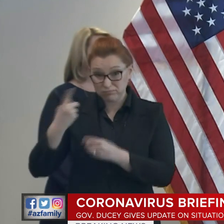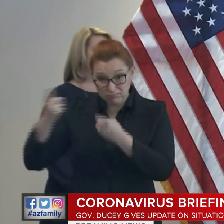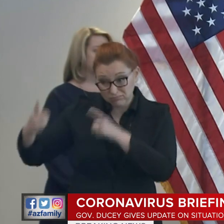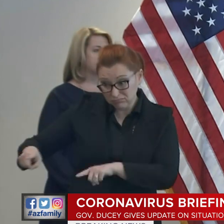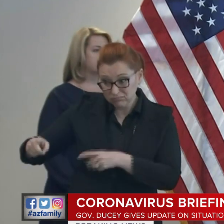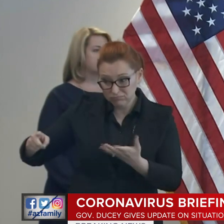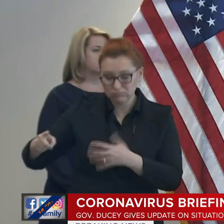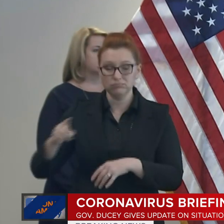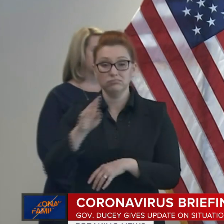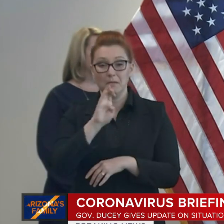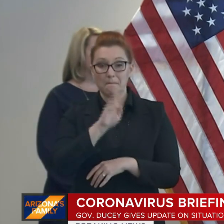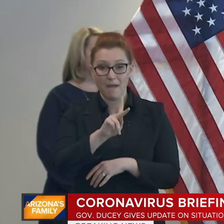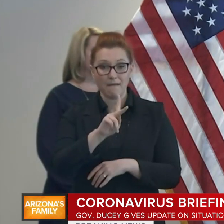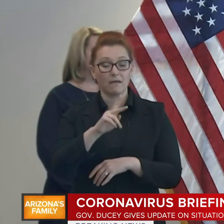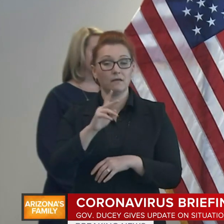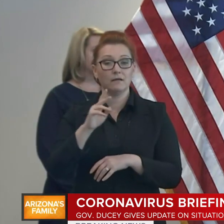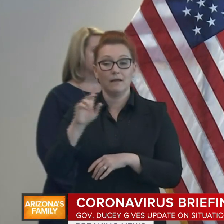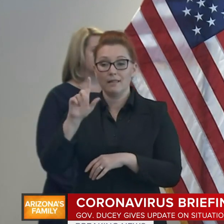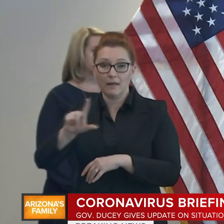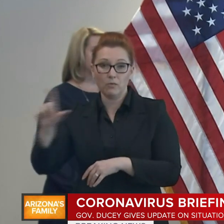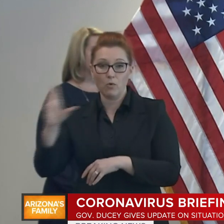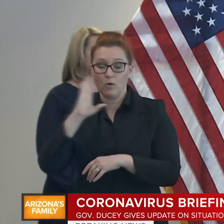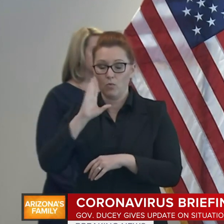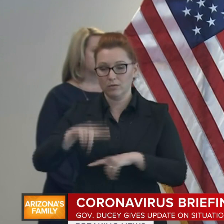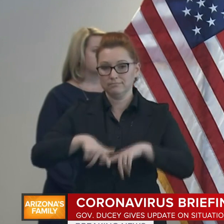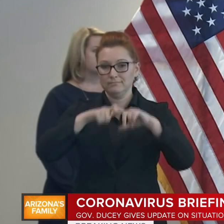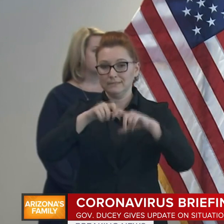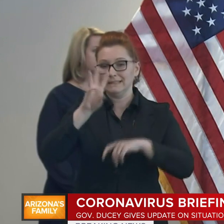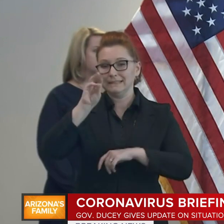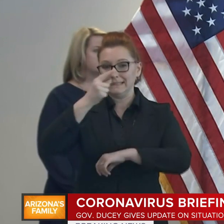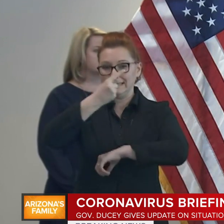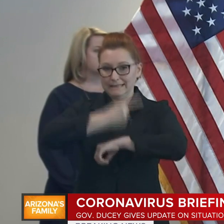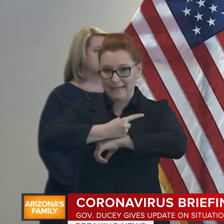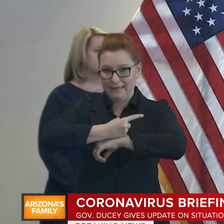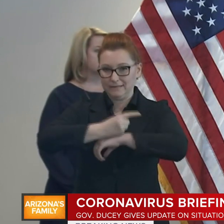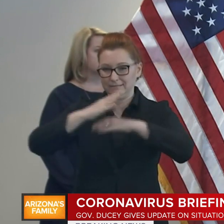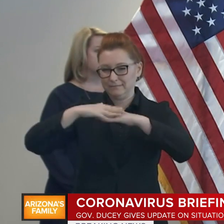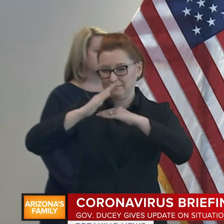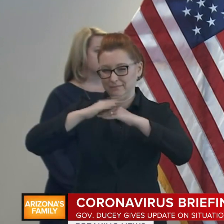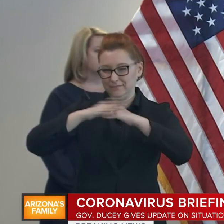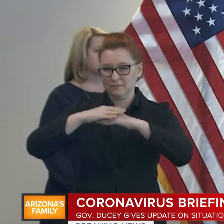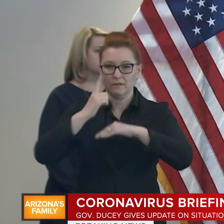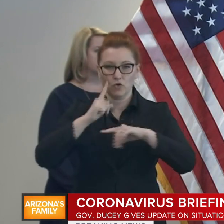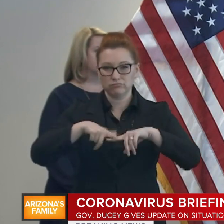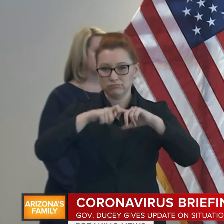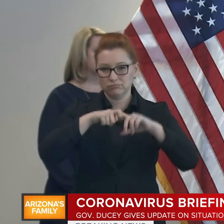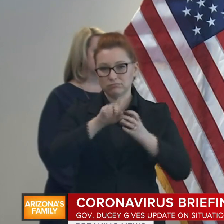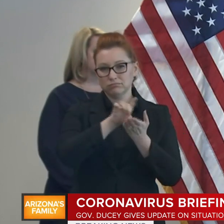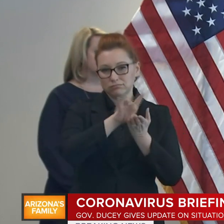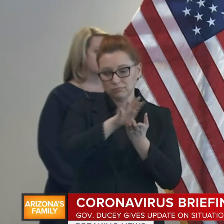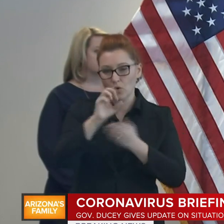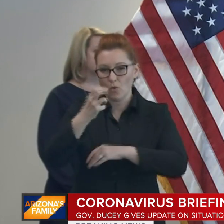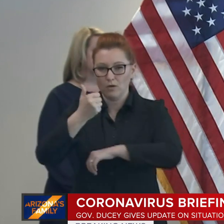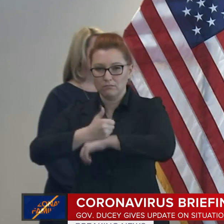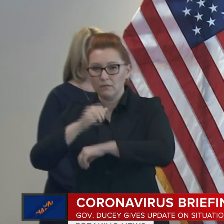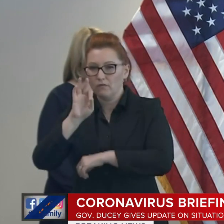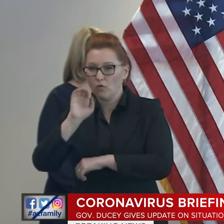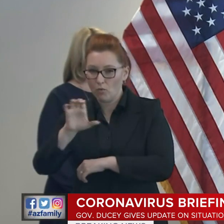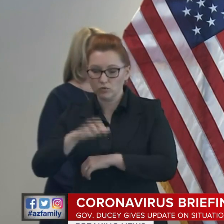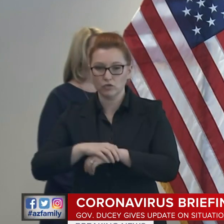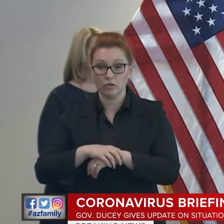60 days, with the potential to extend that period for the duration of the state's emergency declaration.